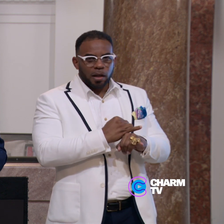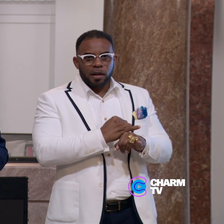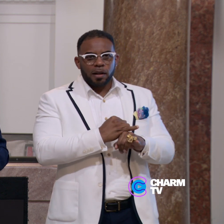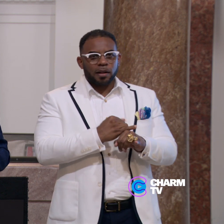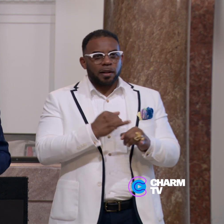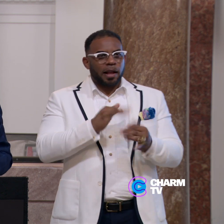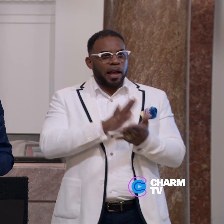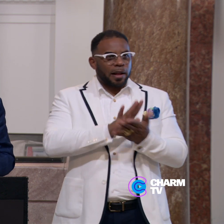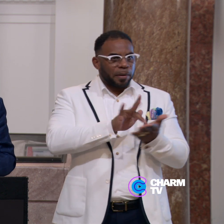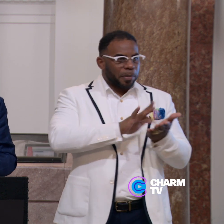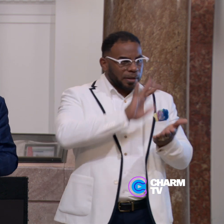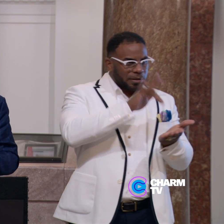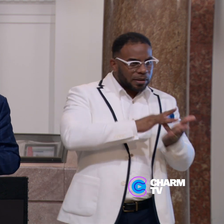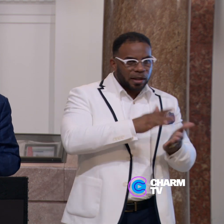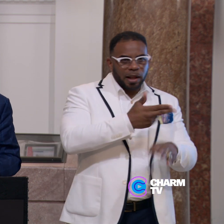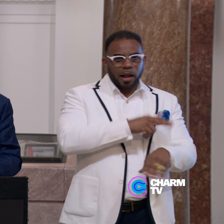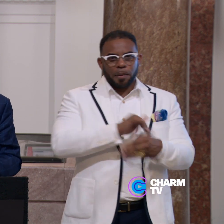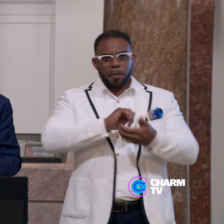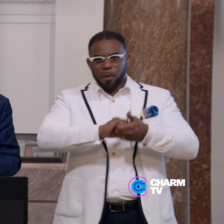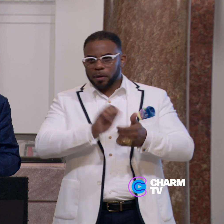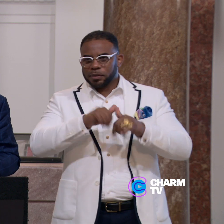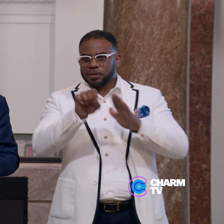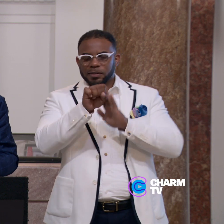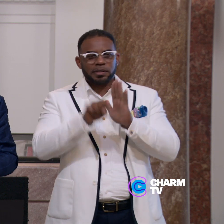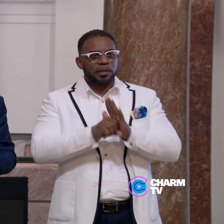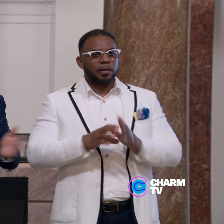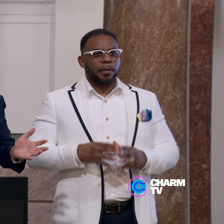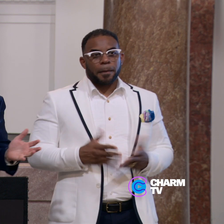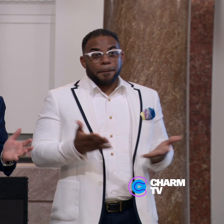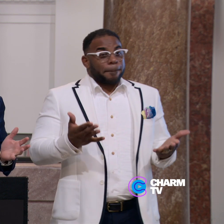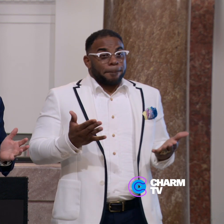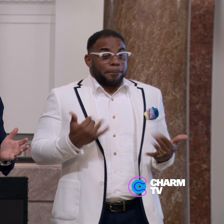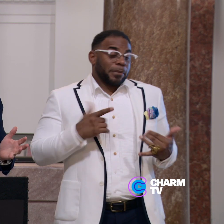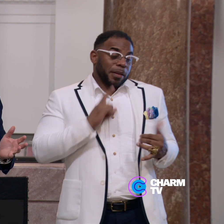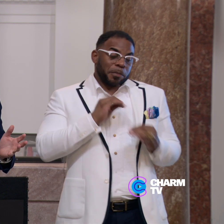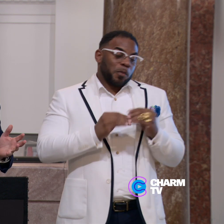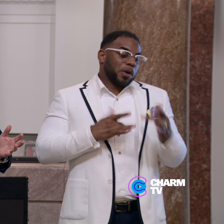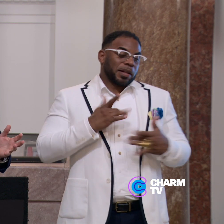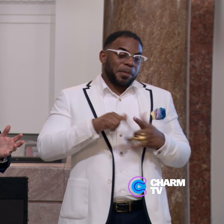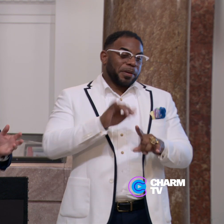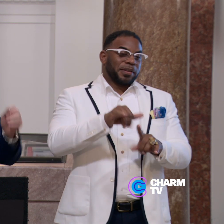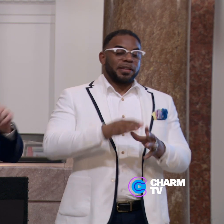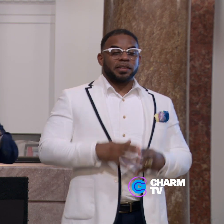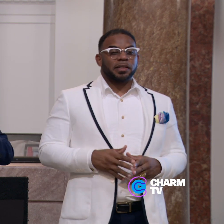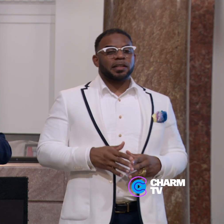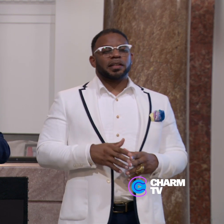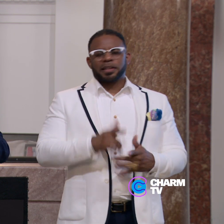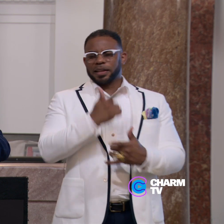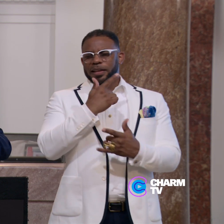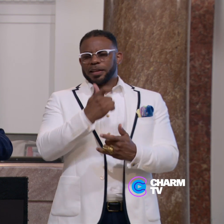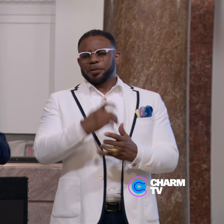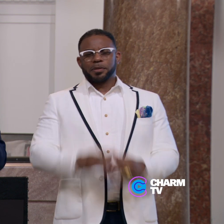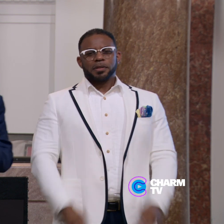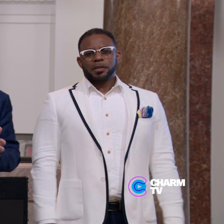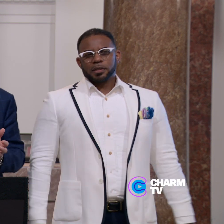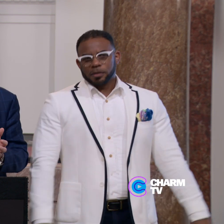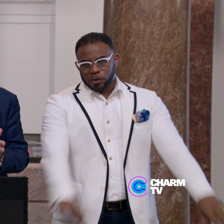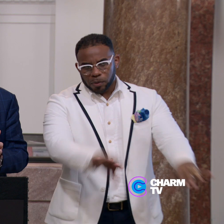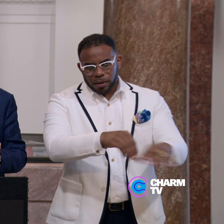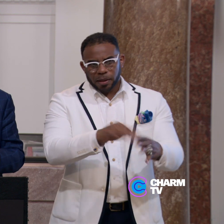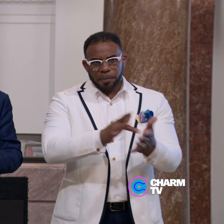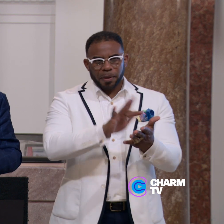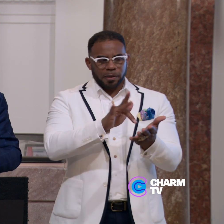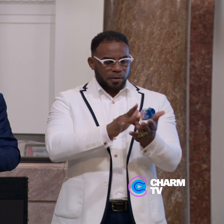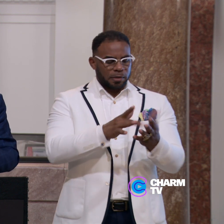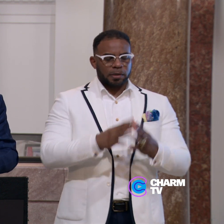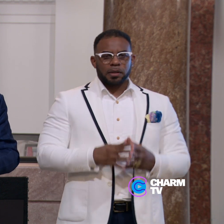academic medical centers, and hospital partners, and this state. So I couldn't be more excited about that. And interestingly, within the medical